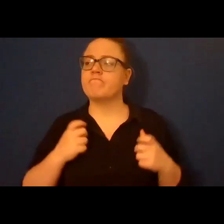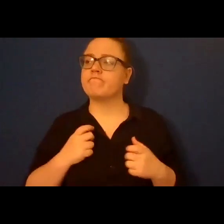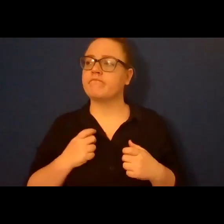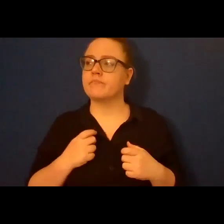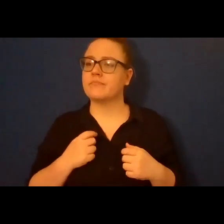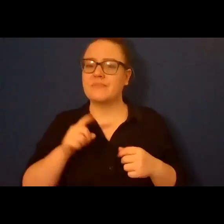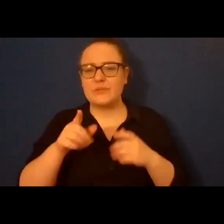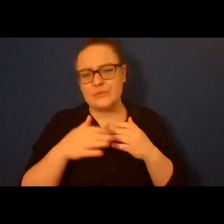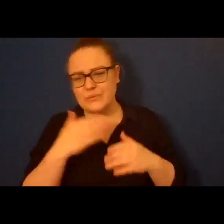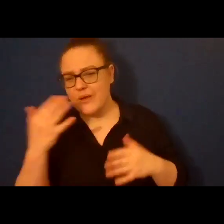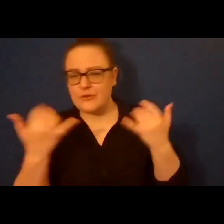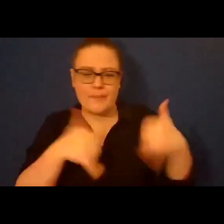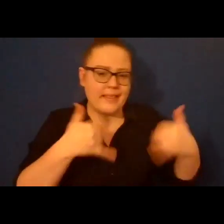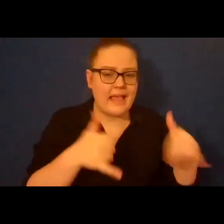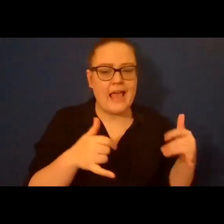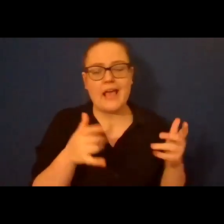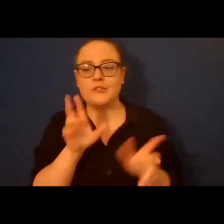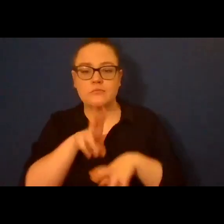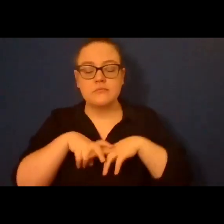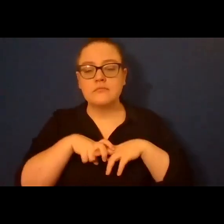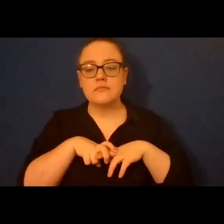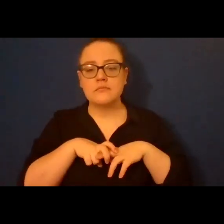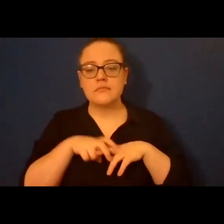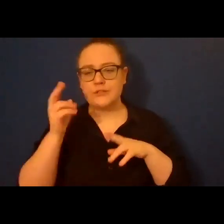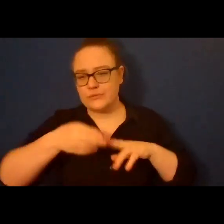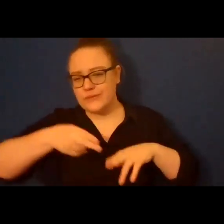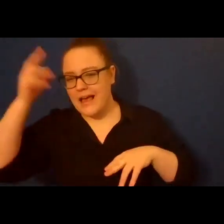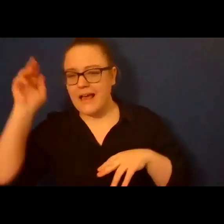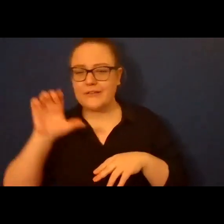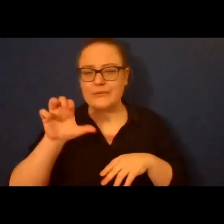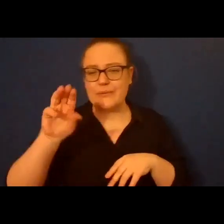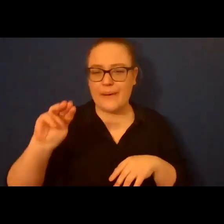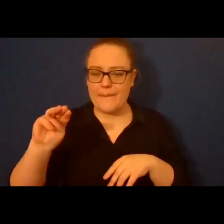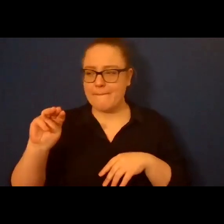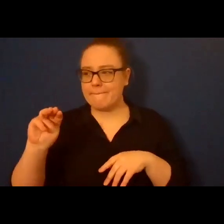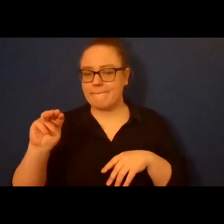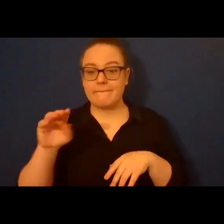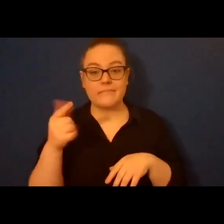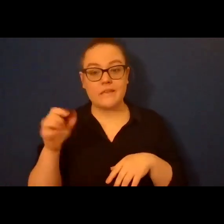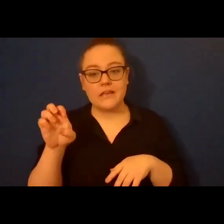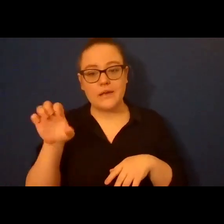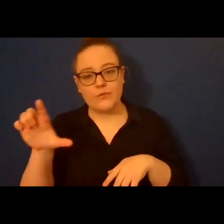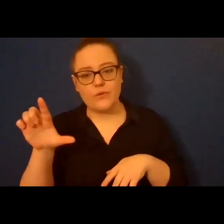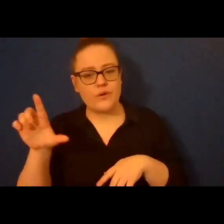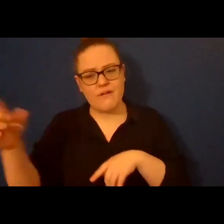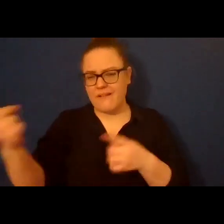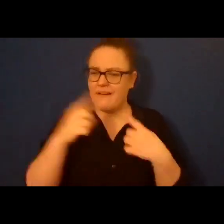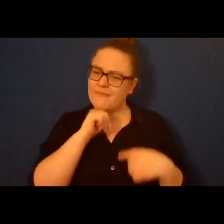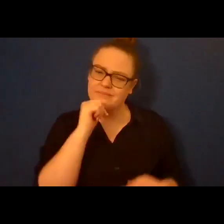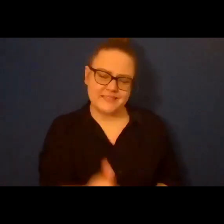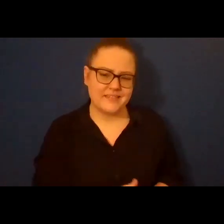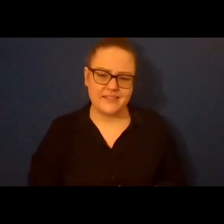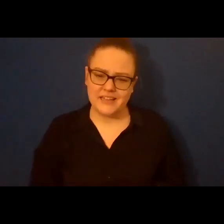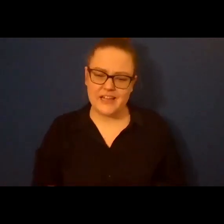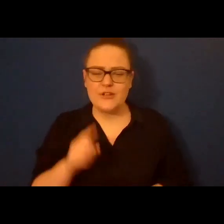You too high to come. No Gabriel won't be coming for you. Too fear to move. You too pebble to